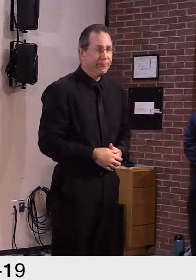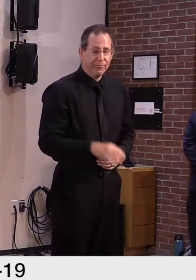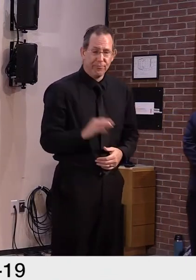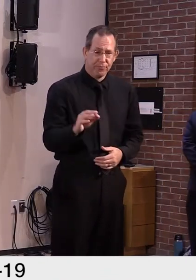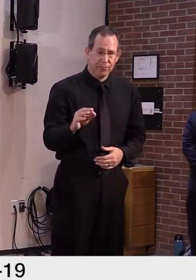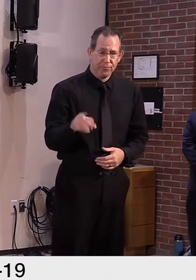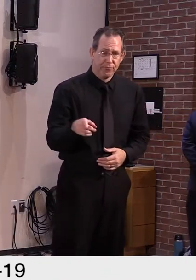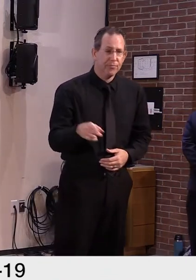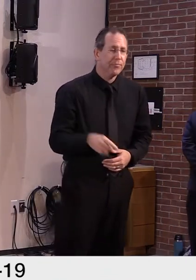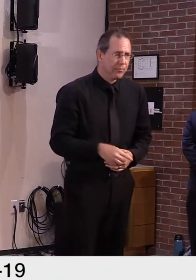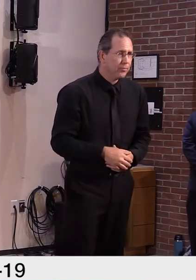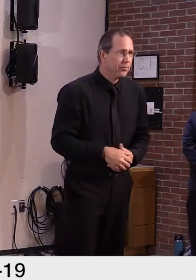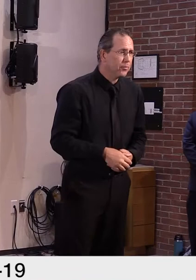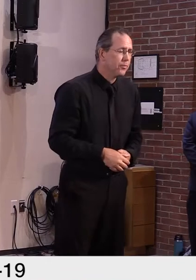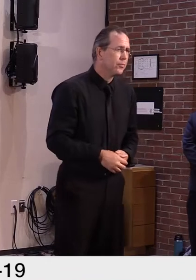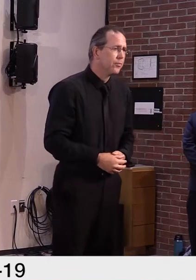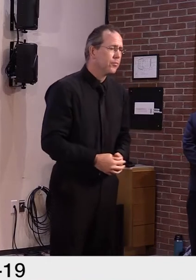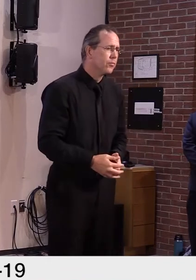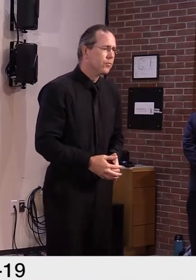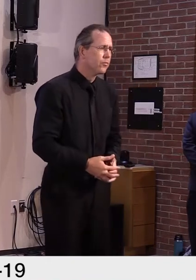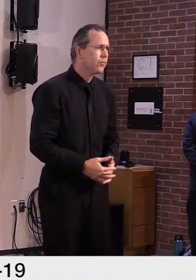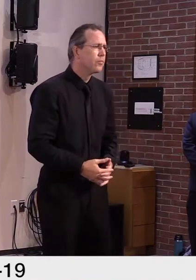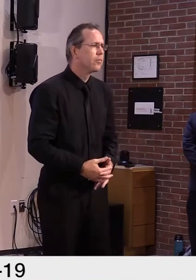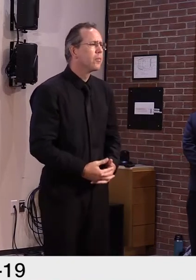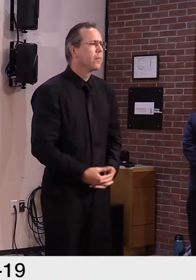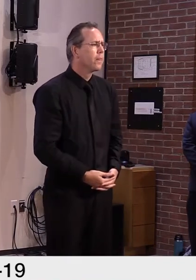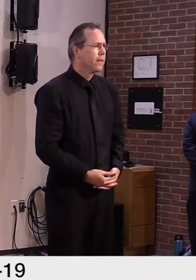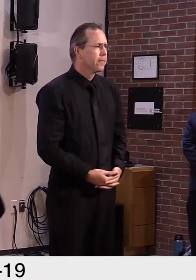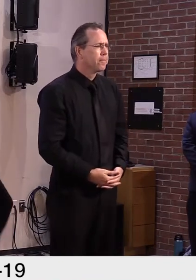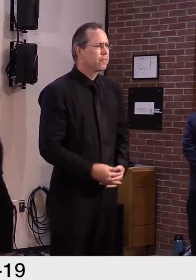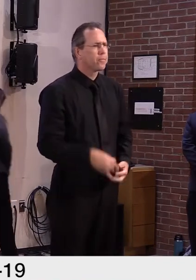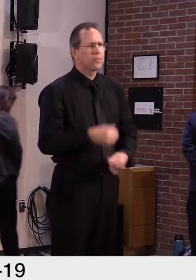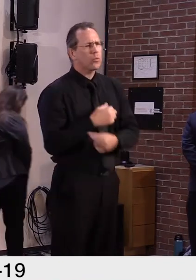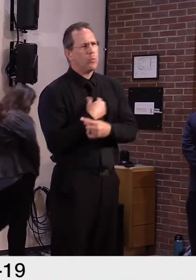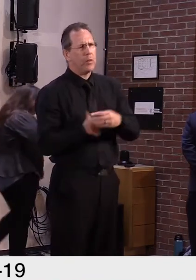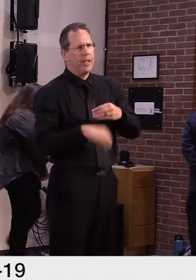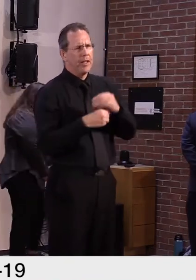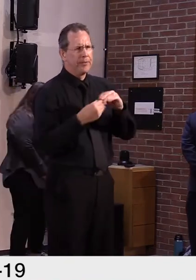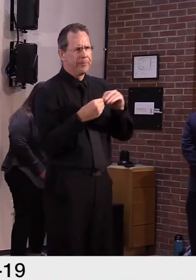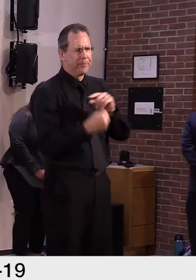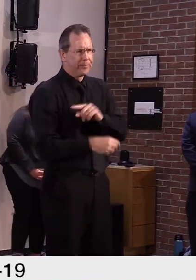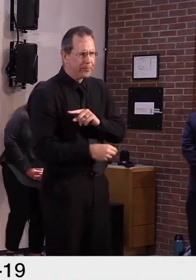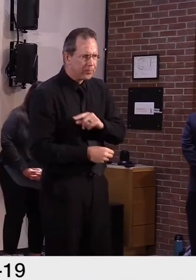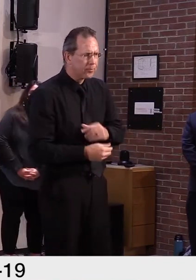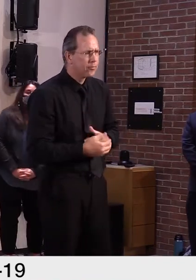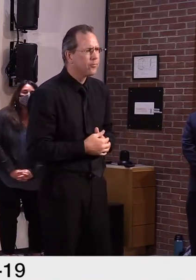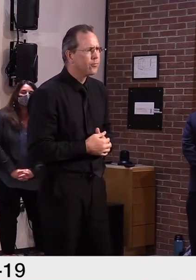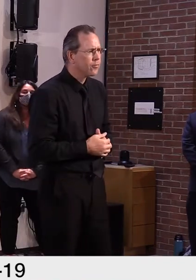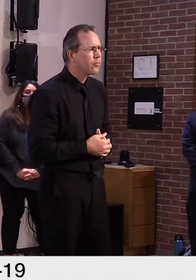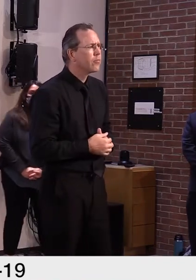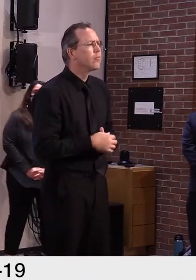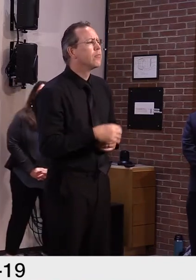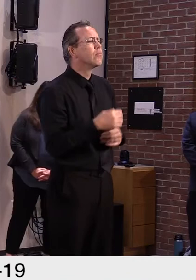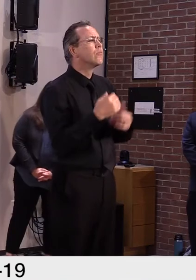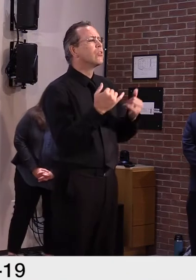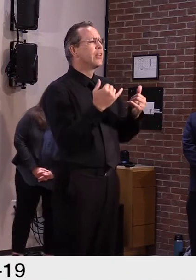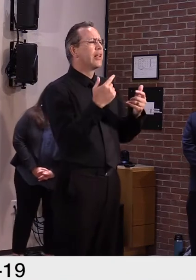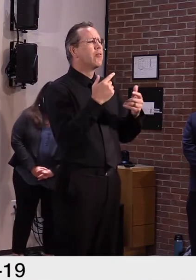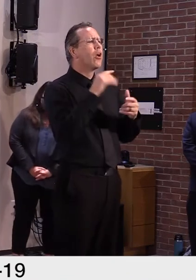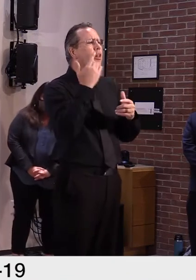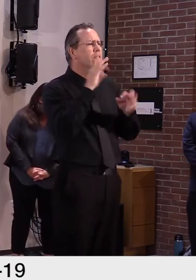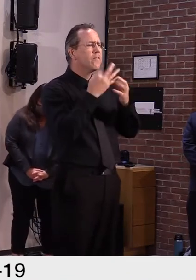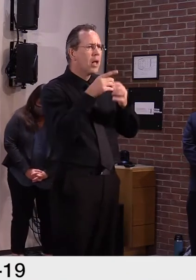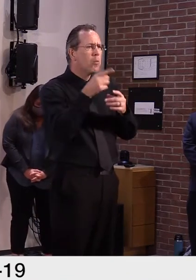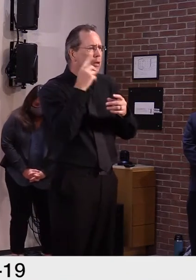Just also want to add Eric, as we see more trust and faith in the system, more trust in our